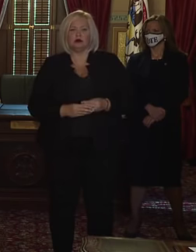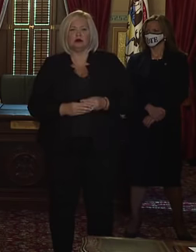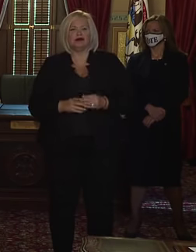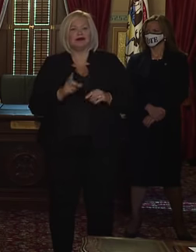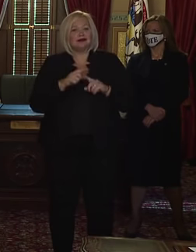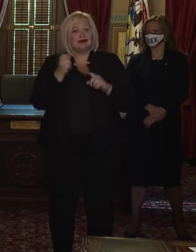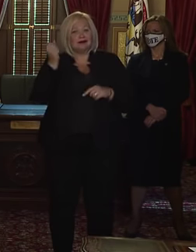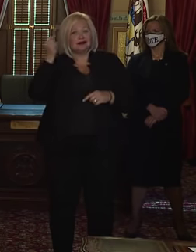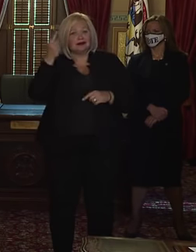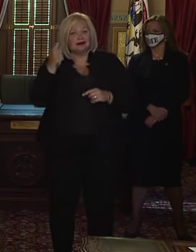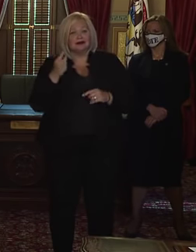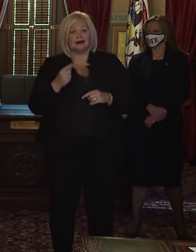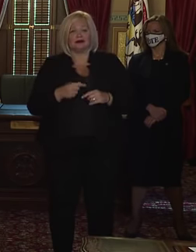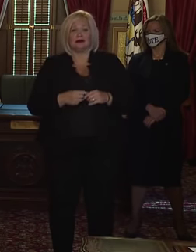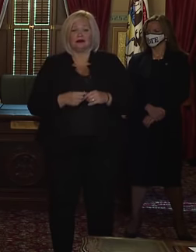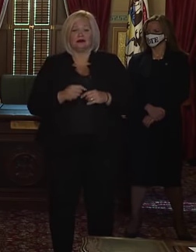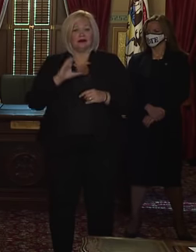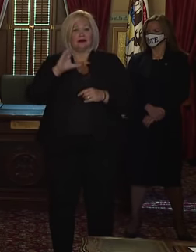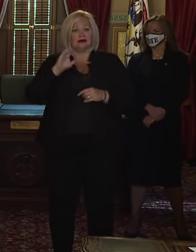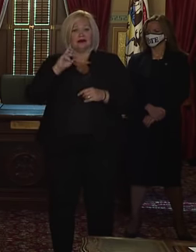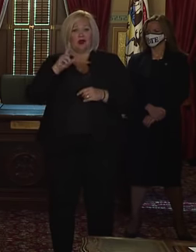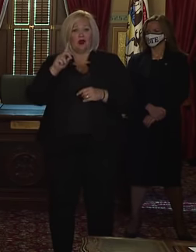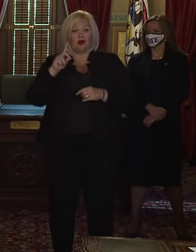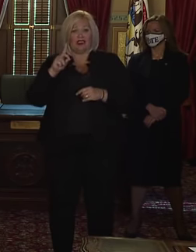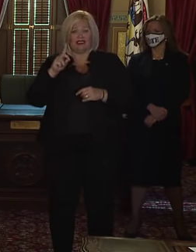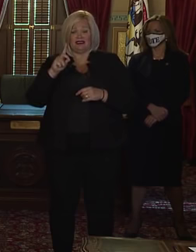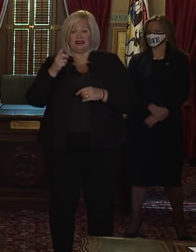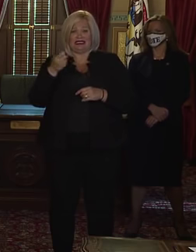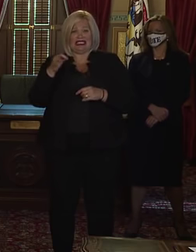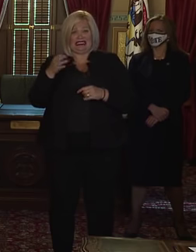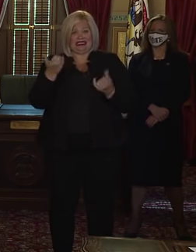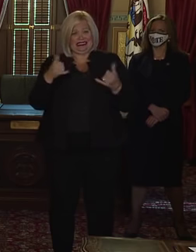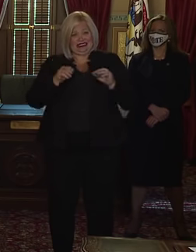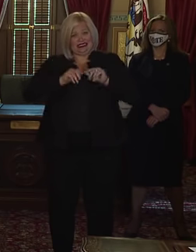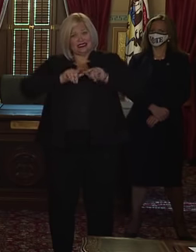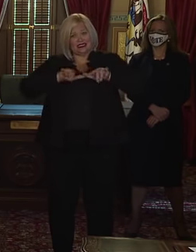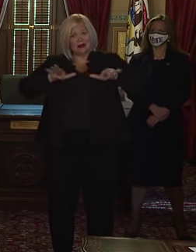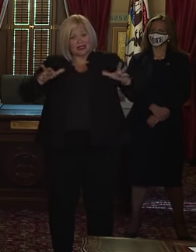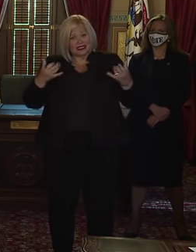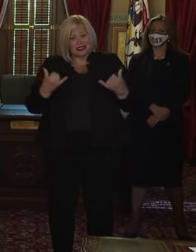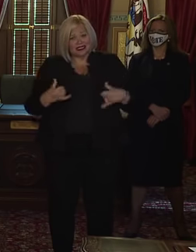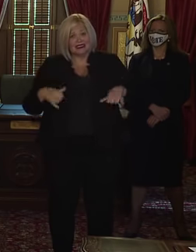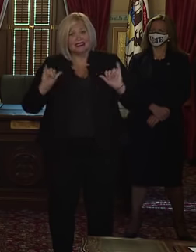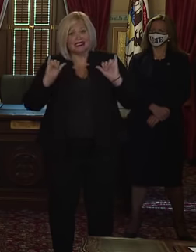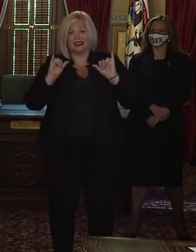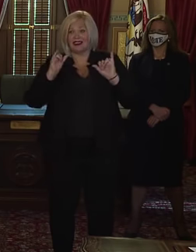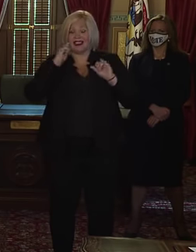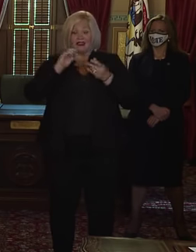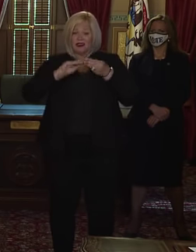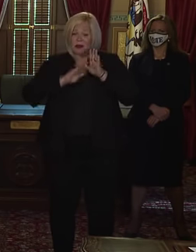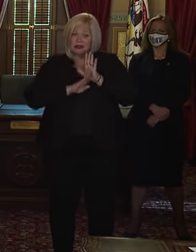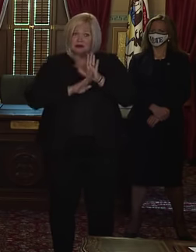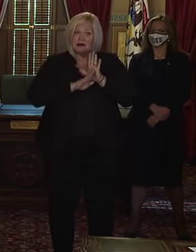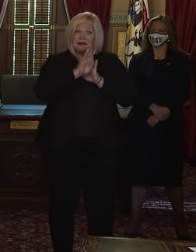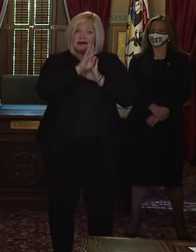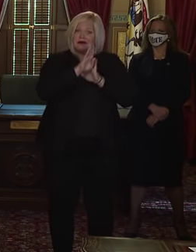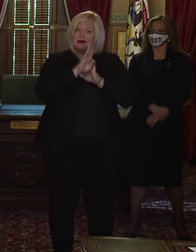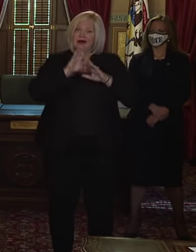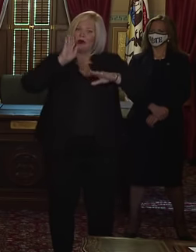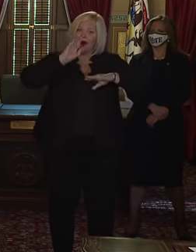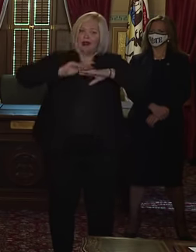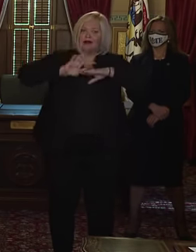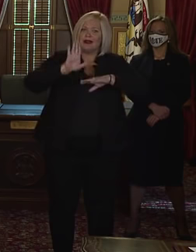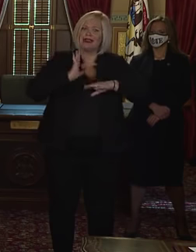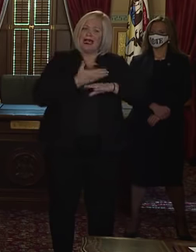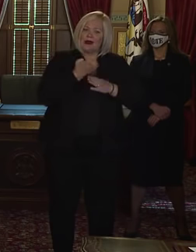the matter is COVID is still a very real presence. It is a threat to the economic rebound that we've had. It is a threat to